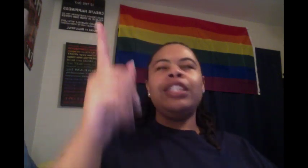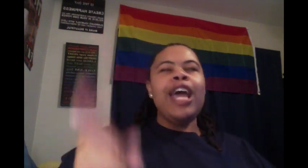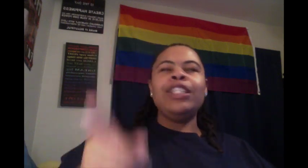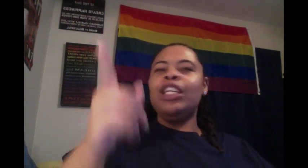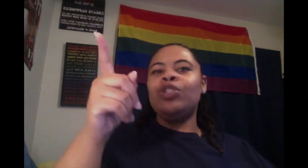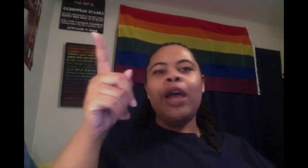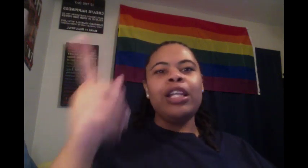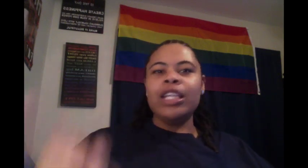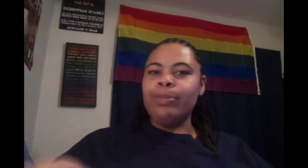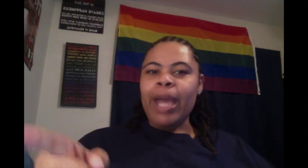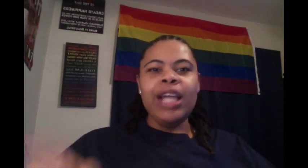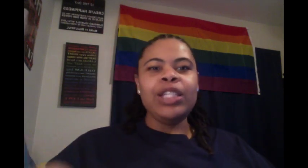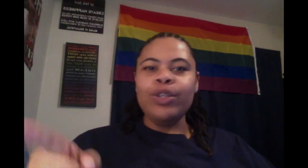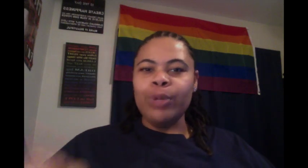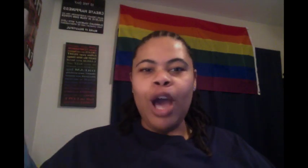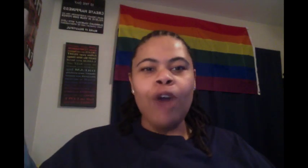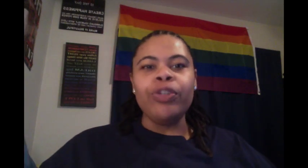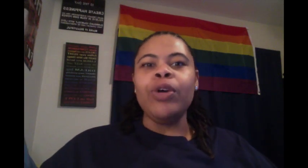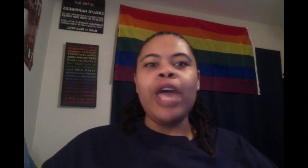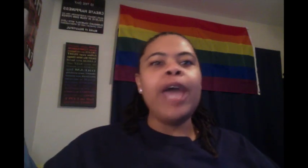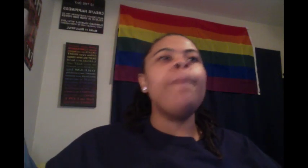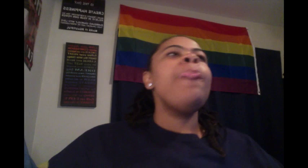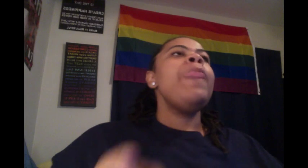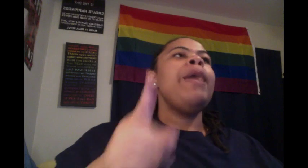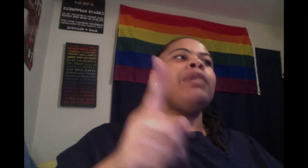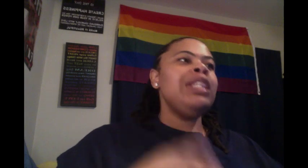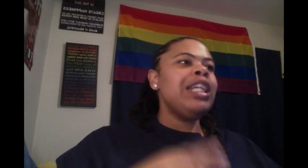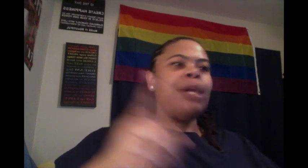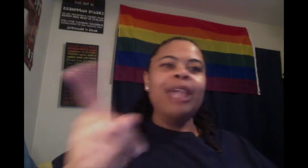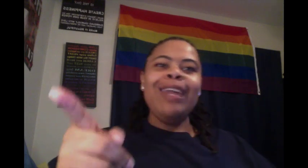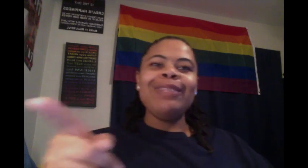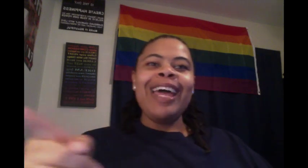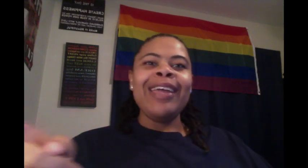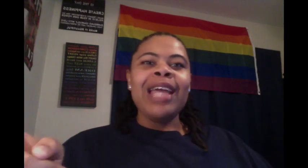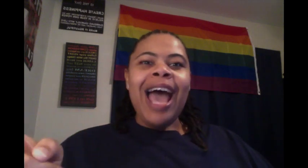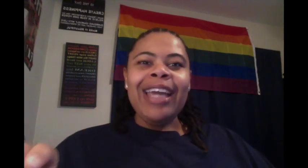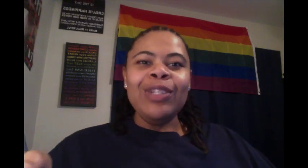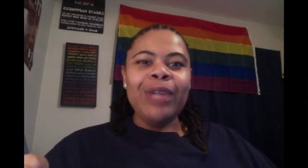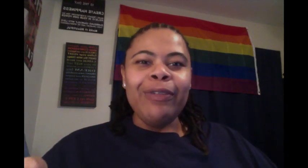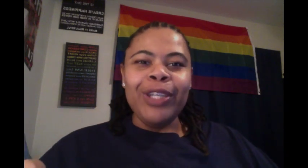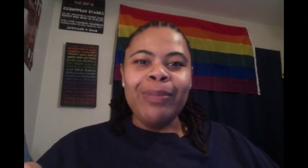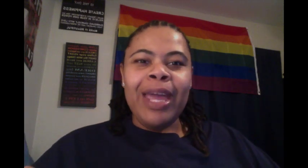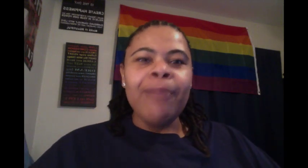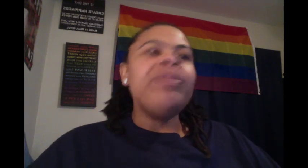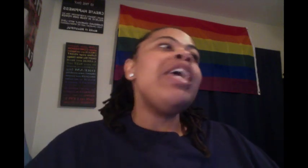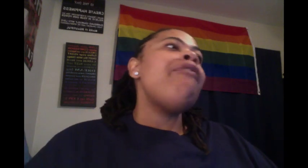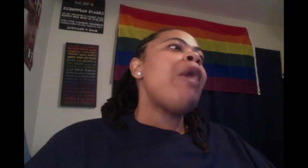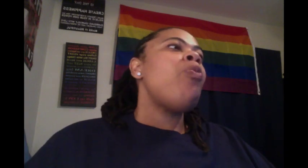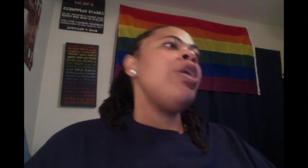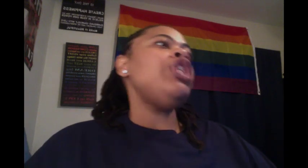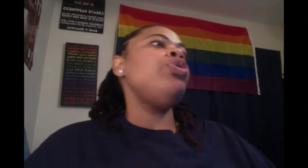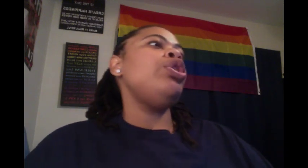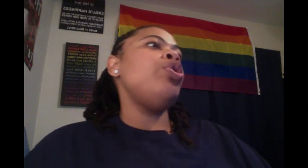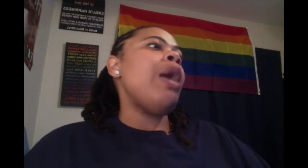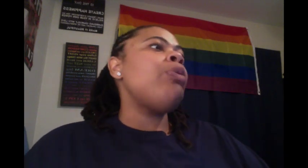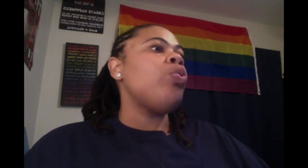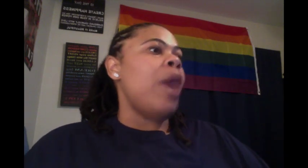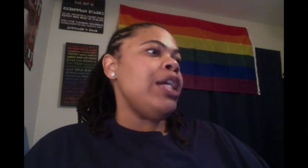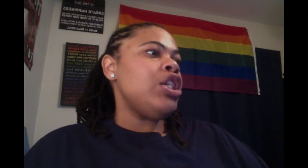downstairs trying to make herself some coffee. Okay. And Priscilla come down and was like, I can do that for you, ma'am. If I wanted you to do, I would arrange your